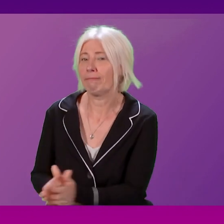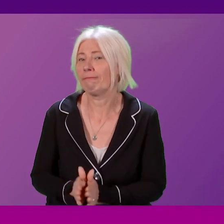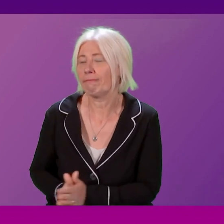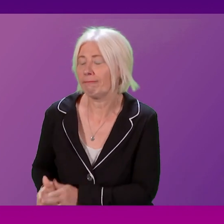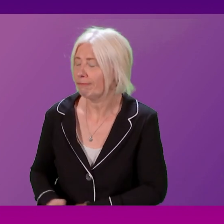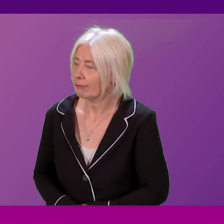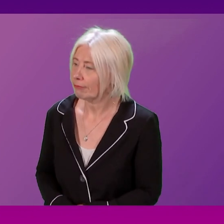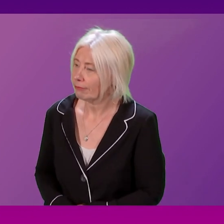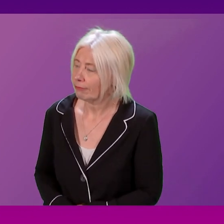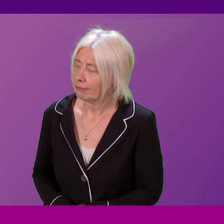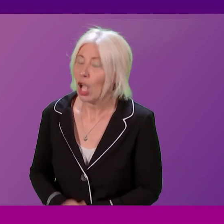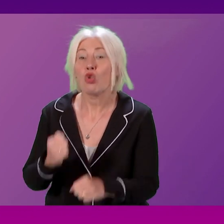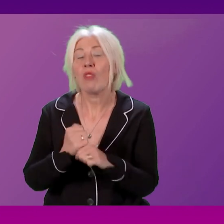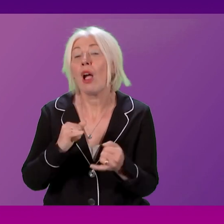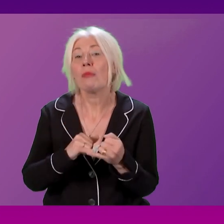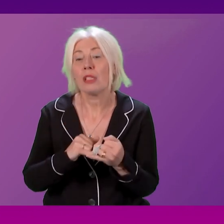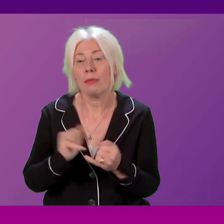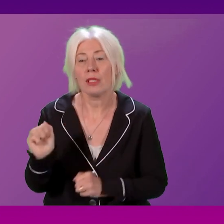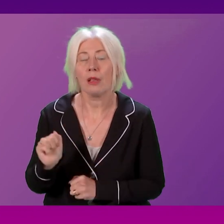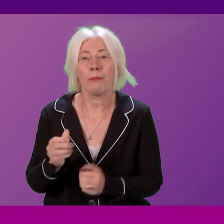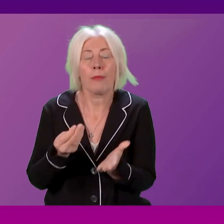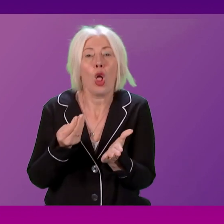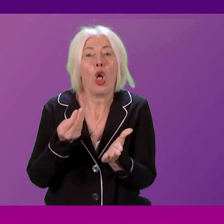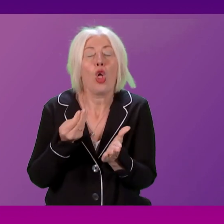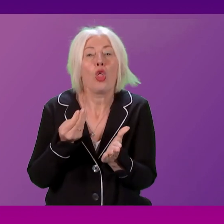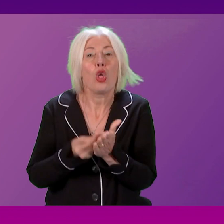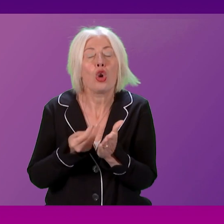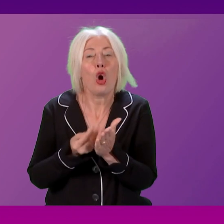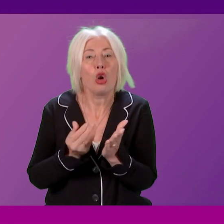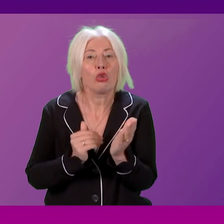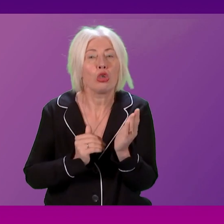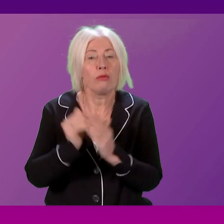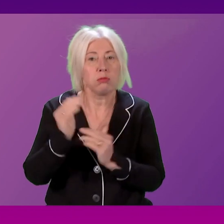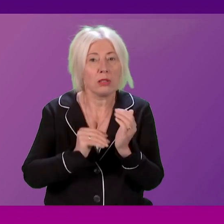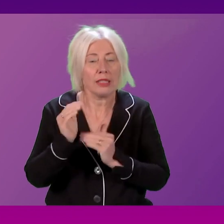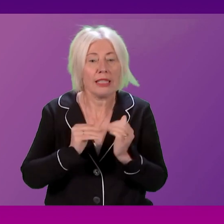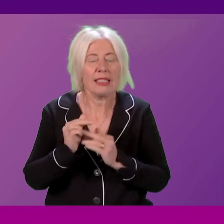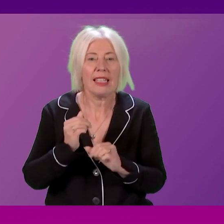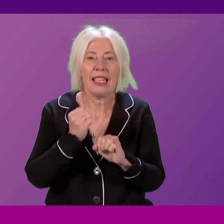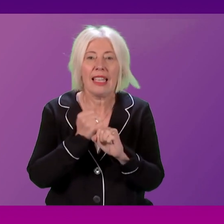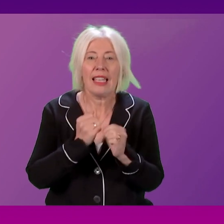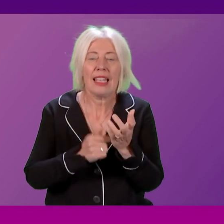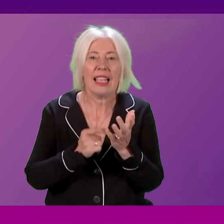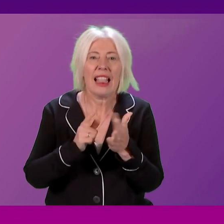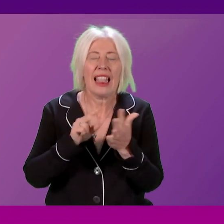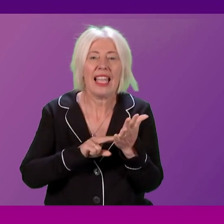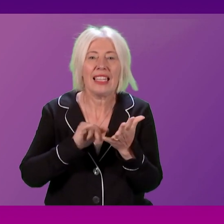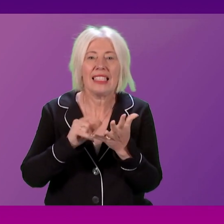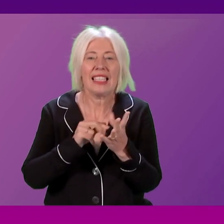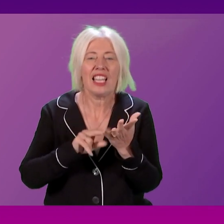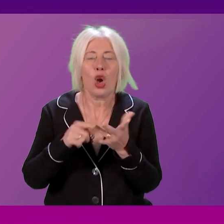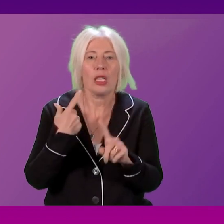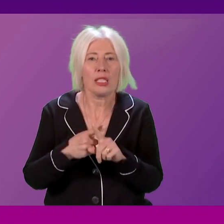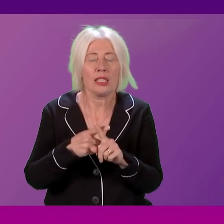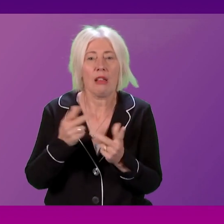Thank you. The cost of building the Glen Sanex and Glen Rosa is an ongoing scandal. We don't know